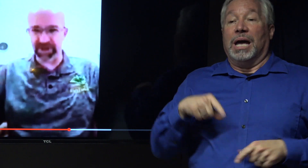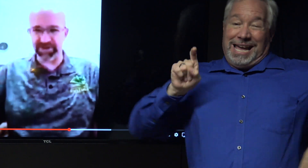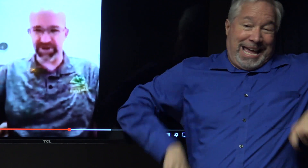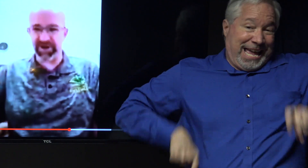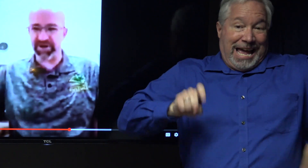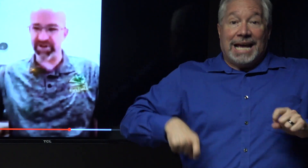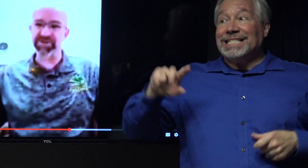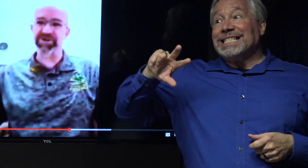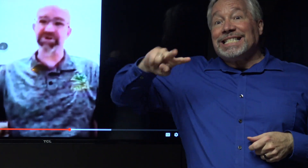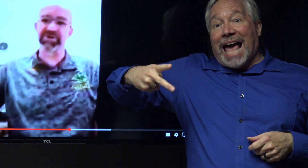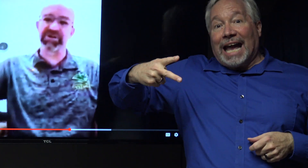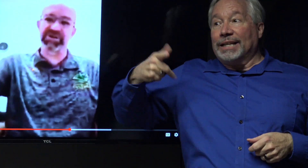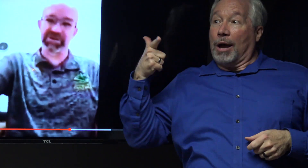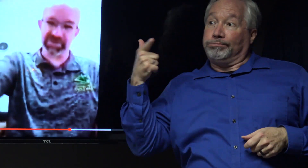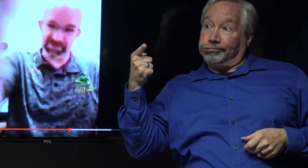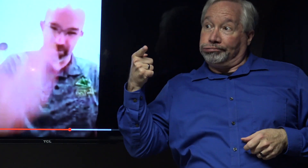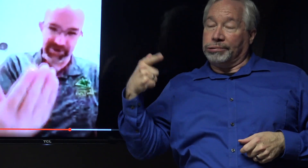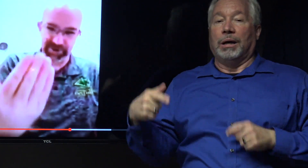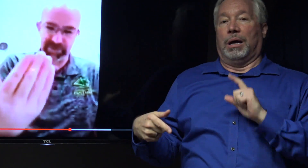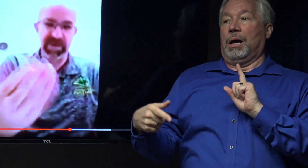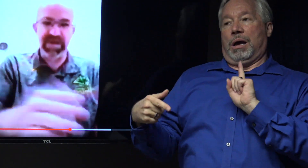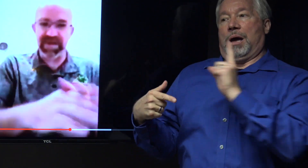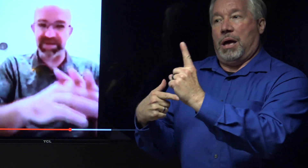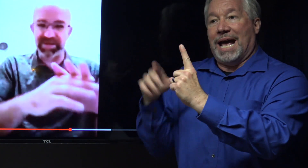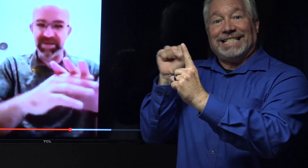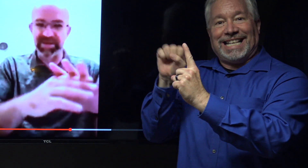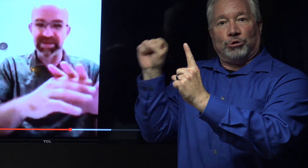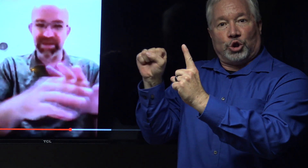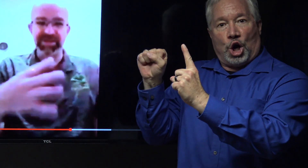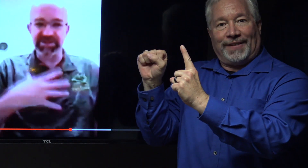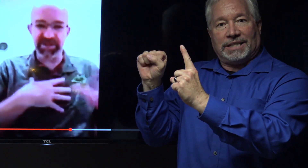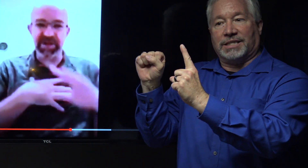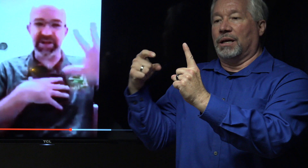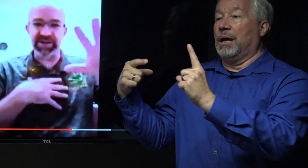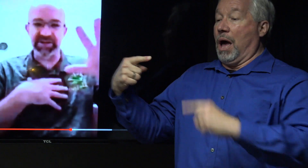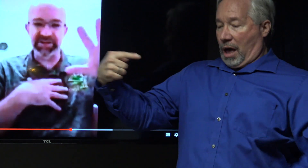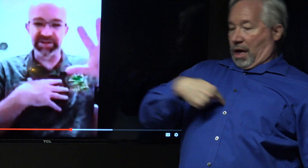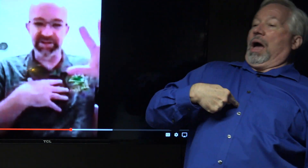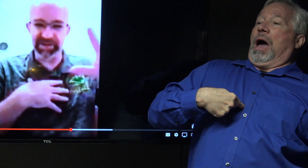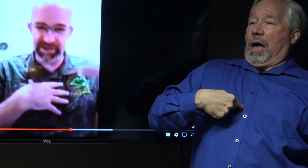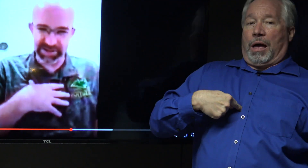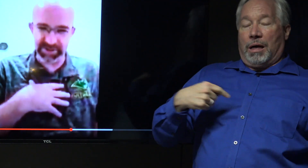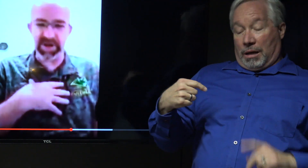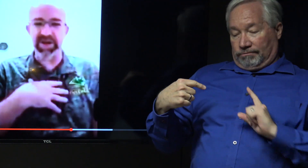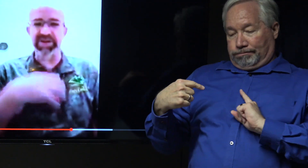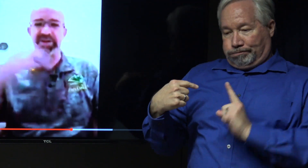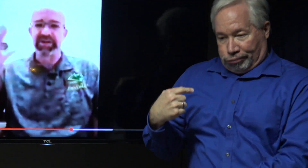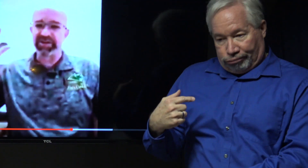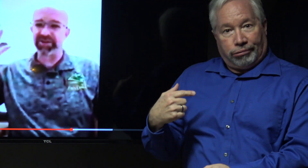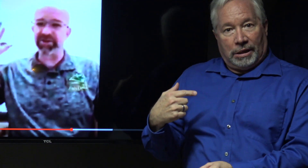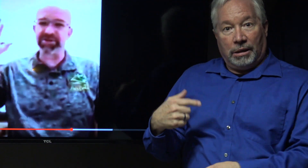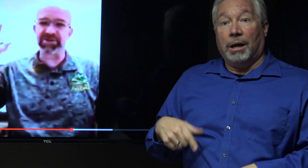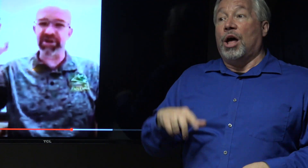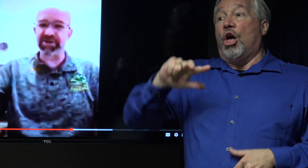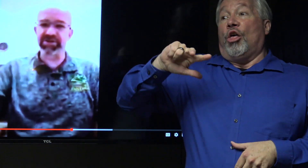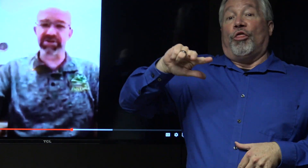second shot's fired. Another Secret Service agent jumps in front of Trump and takes the shot and hits the ground. And then the third Secret